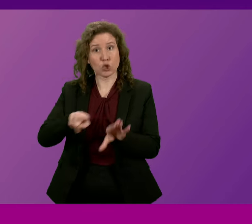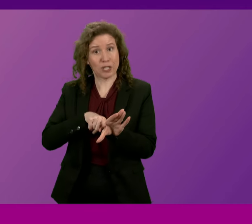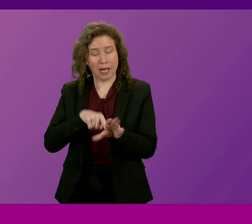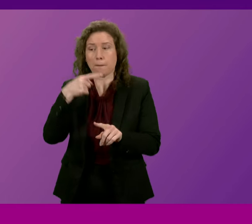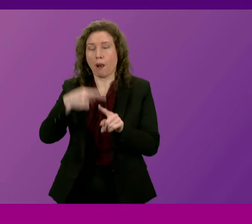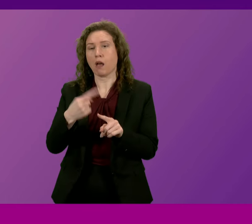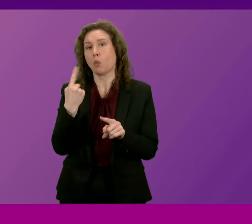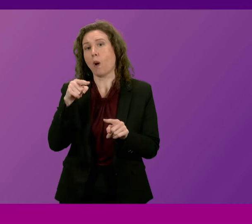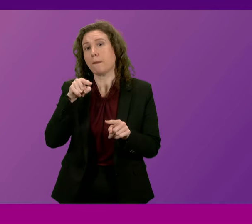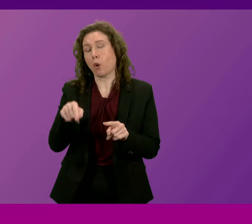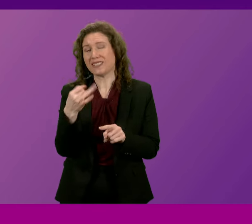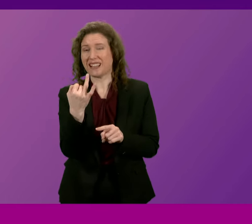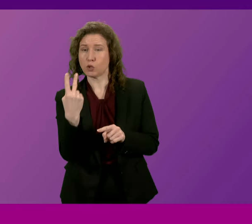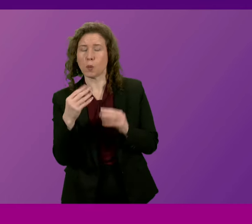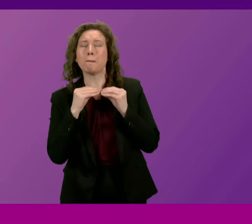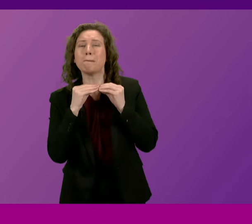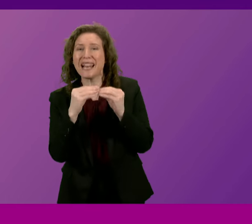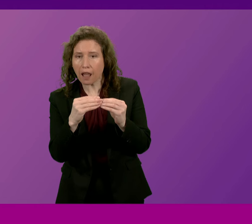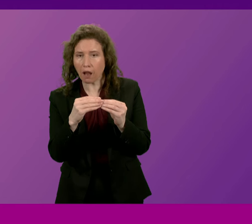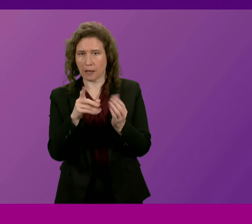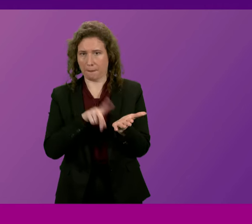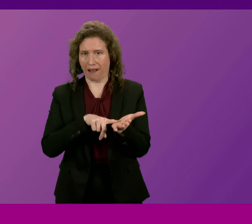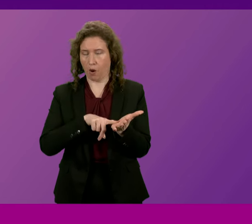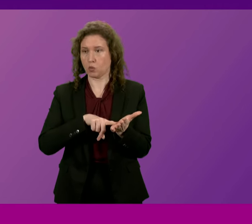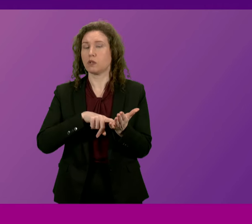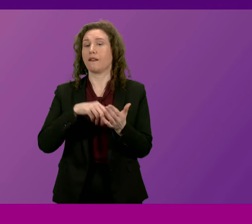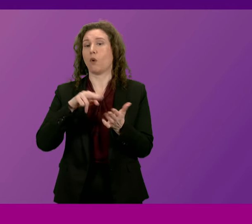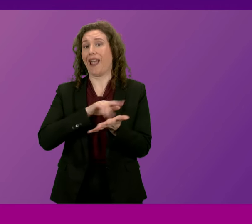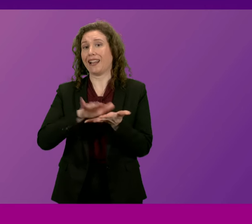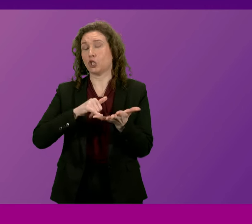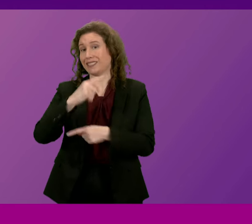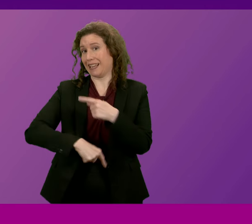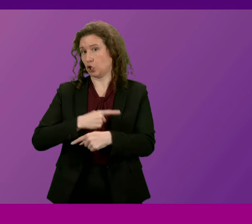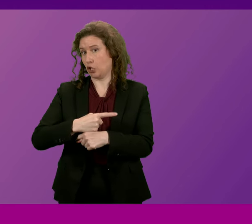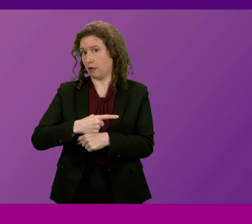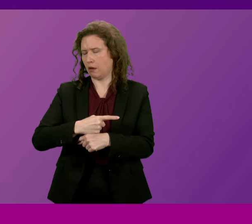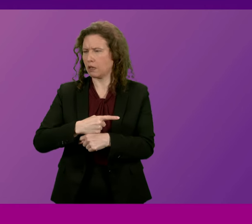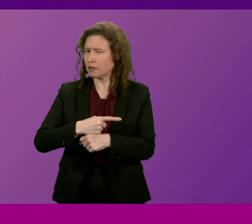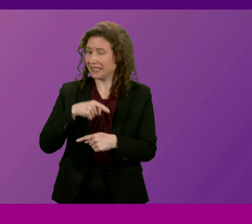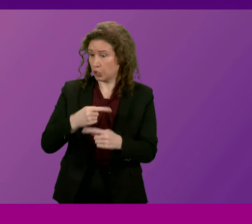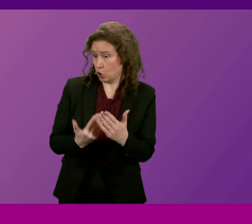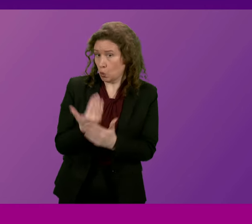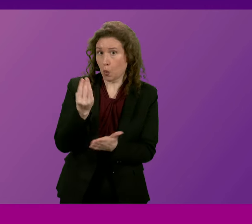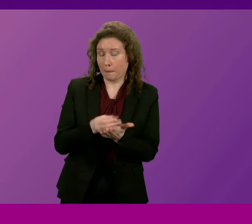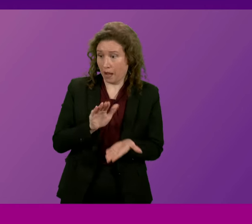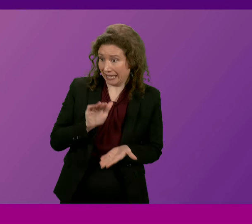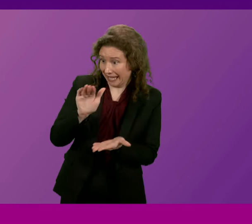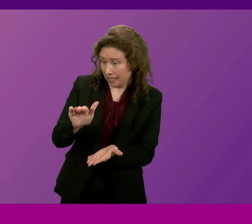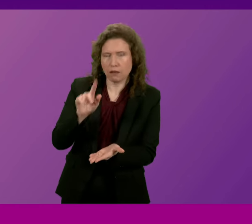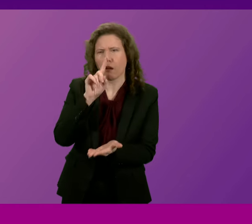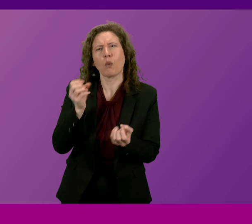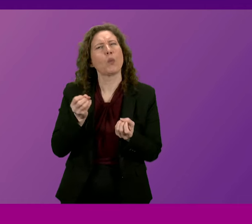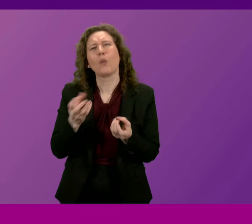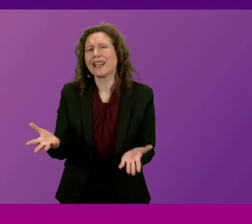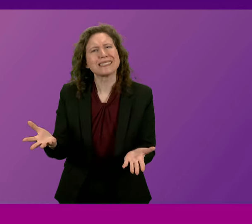additional £1.72 billion for our NHS next year. But this vital new money can't be wasted